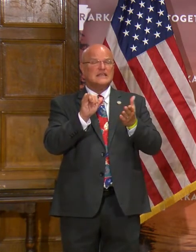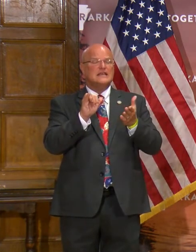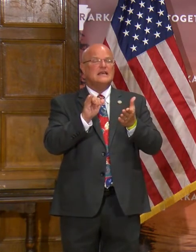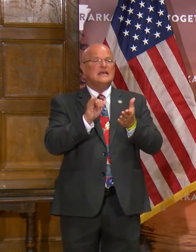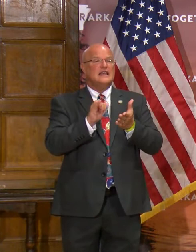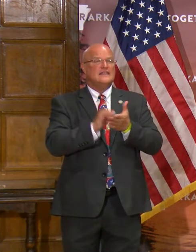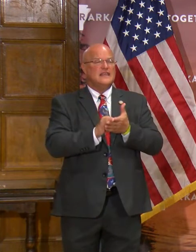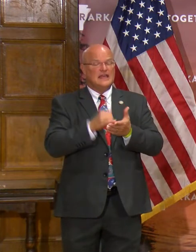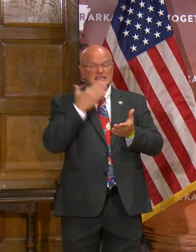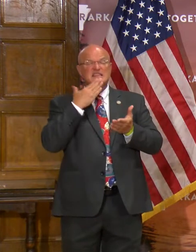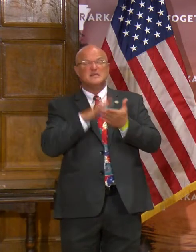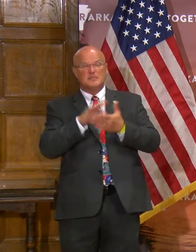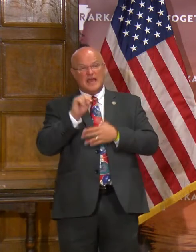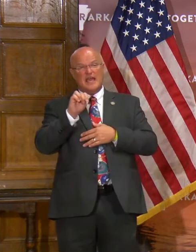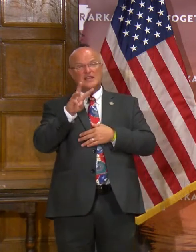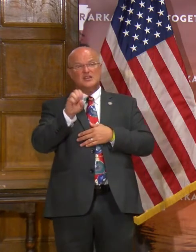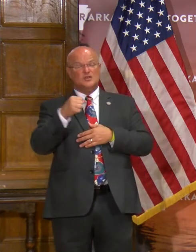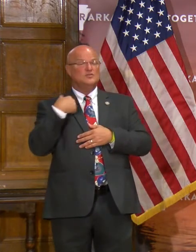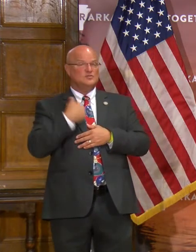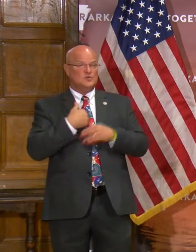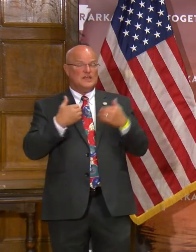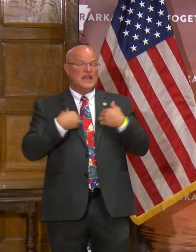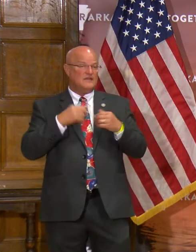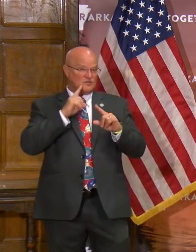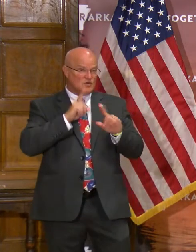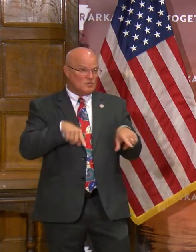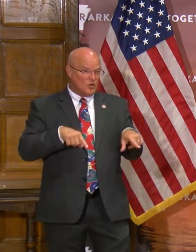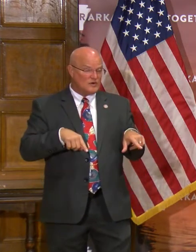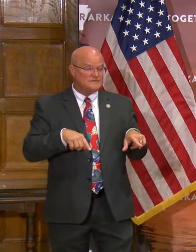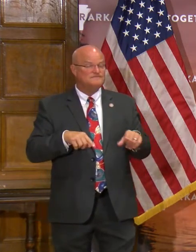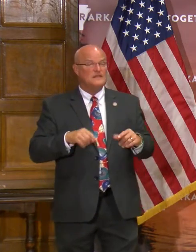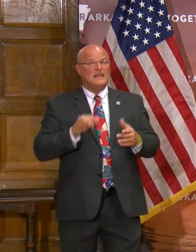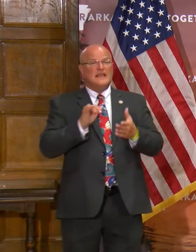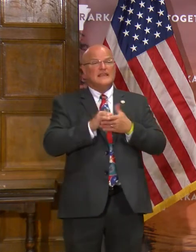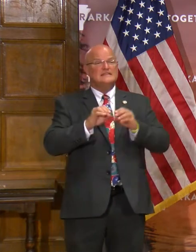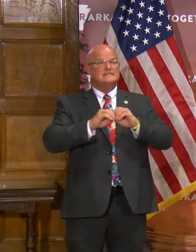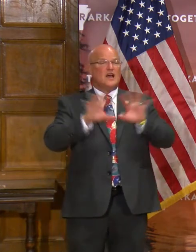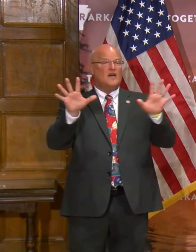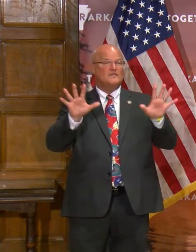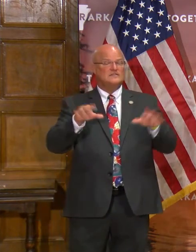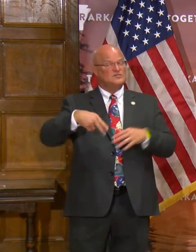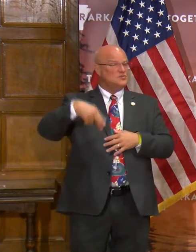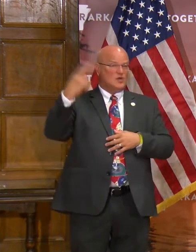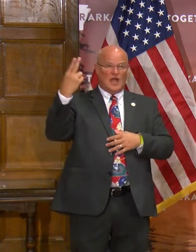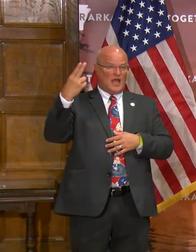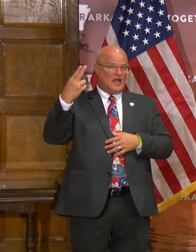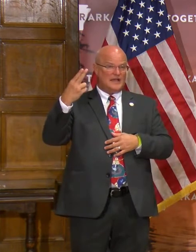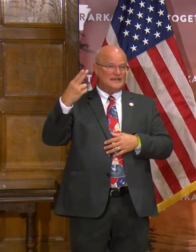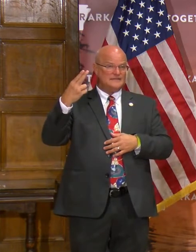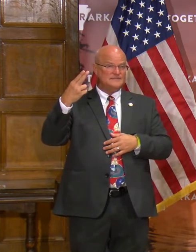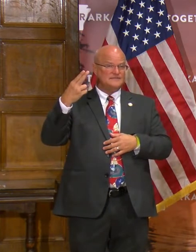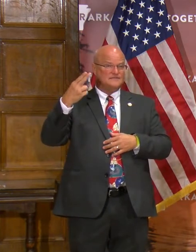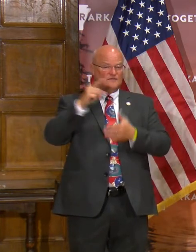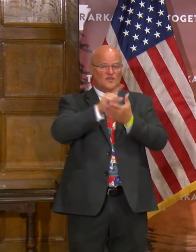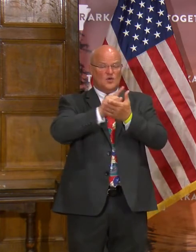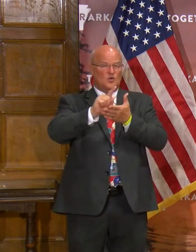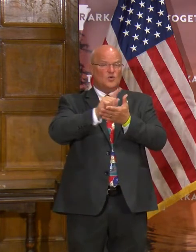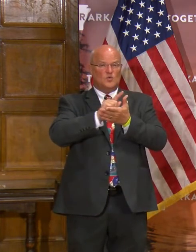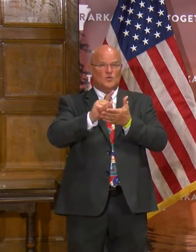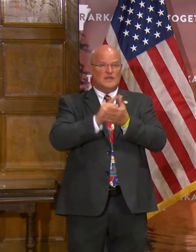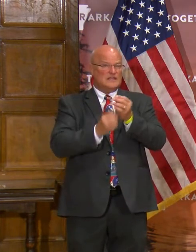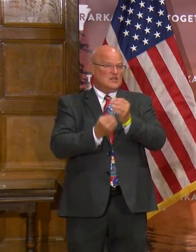bad news that we had in the report. That's obviously too high of a weekly